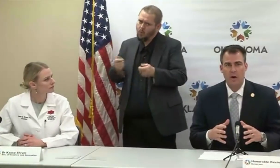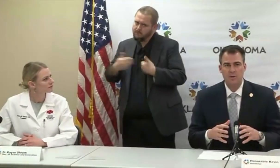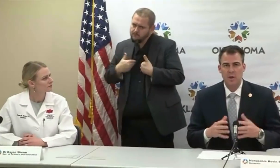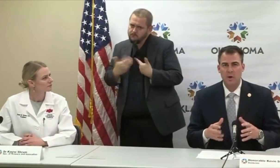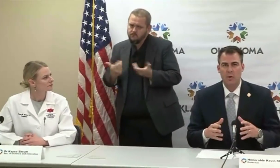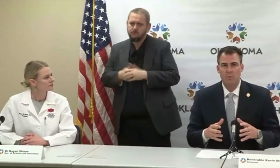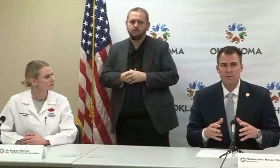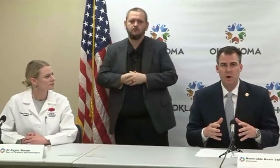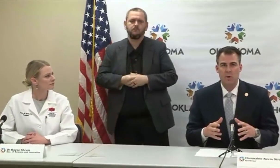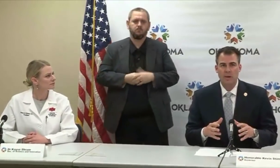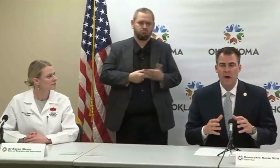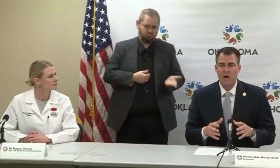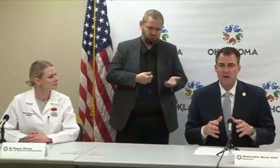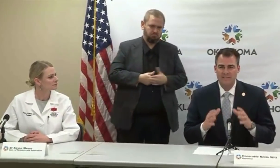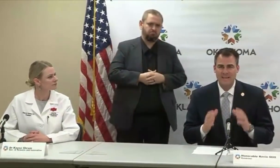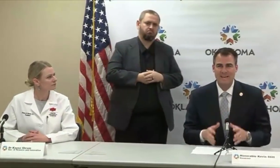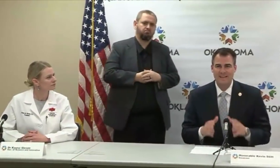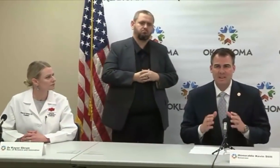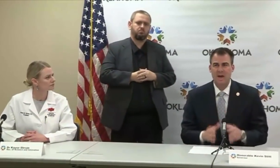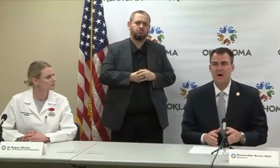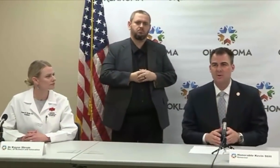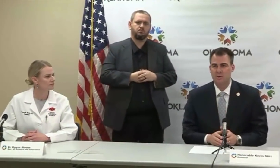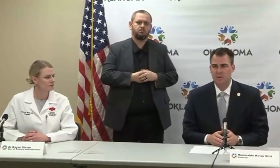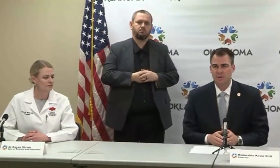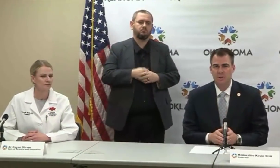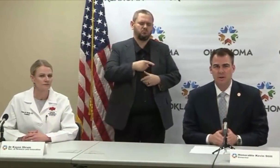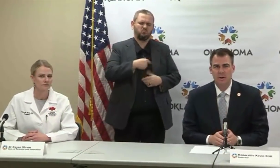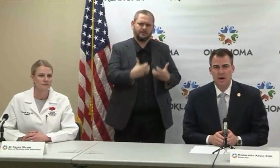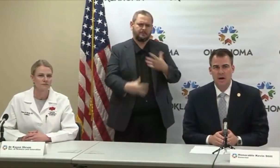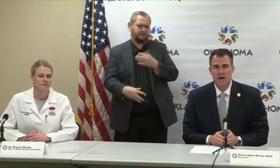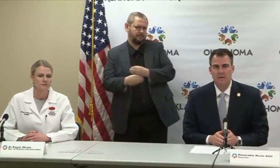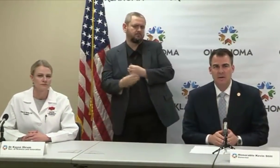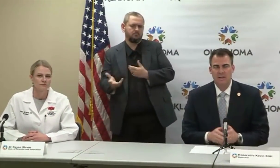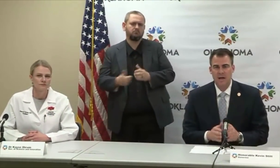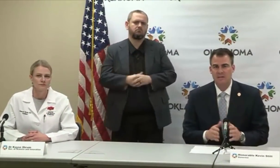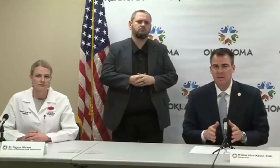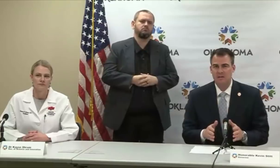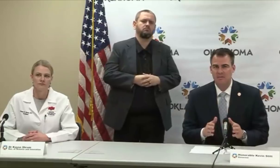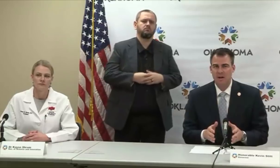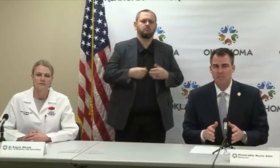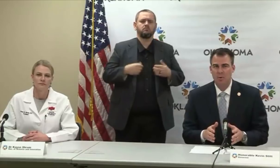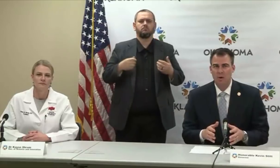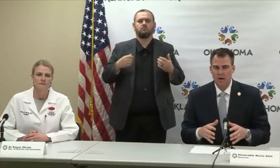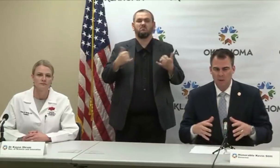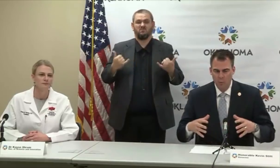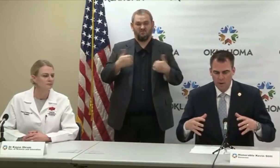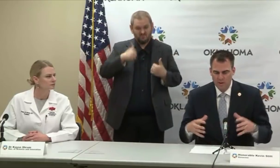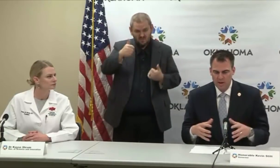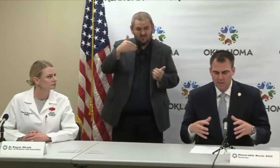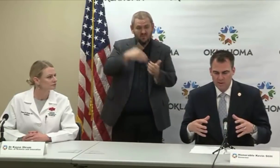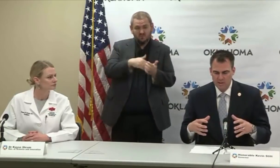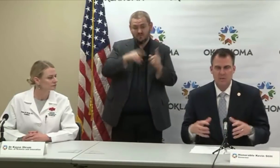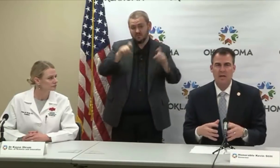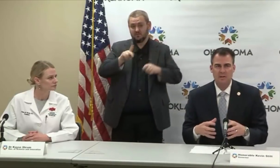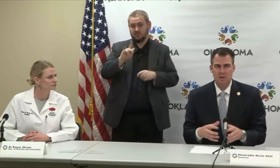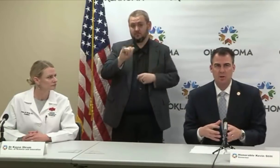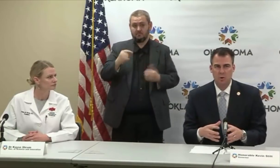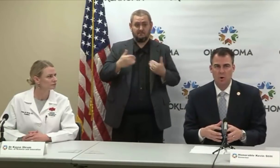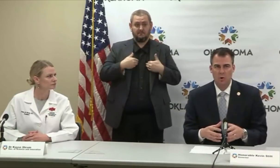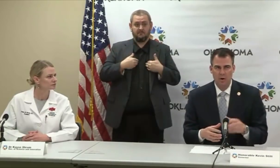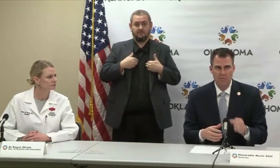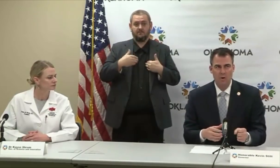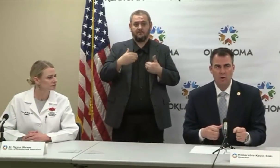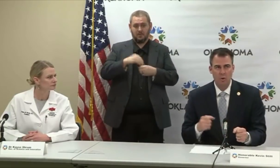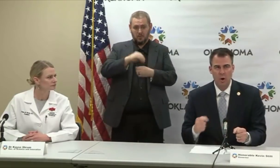why we're here is to let Oklahomans know we now have 10,000 test kits available within the state's